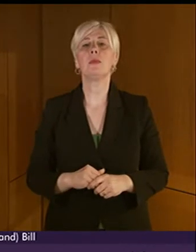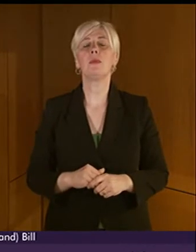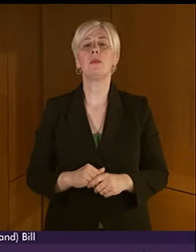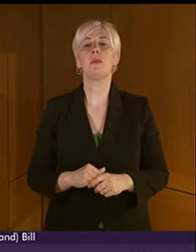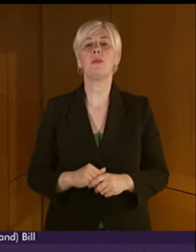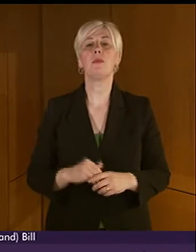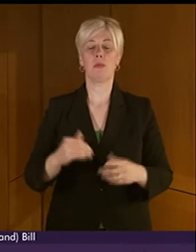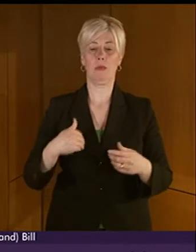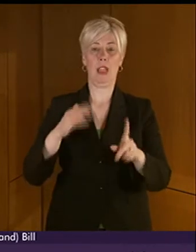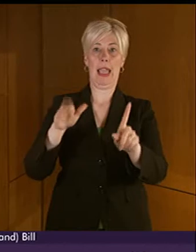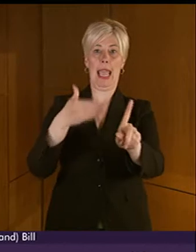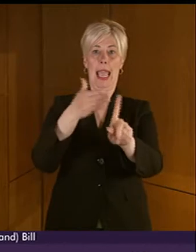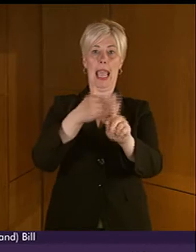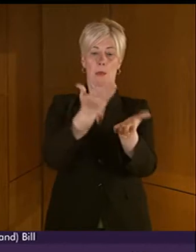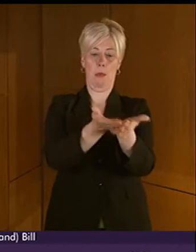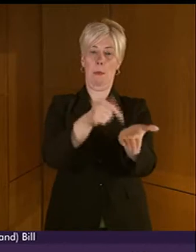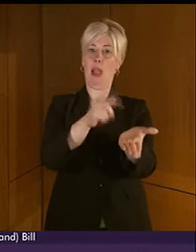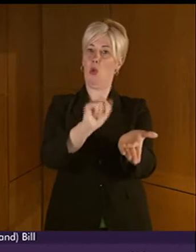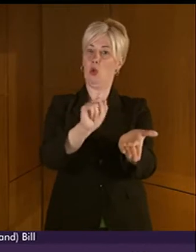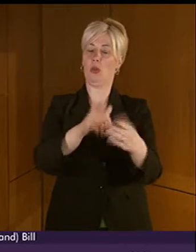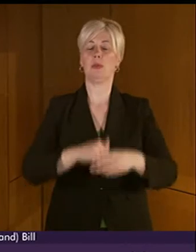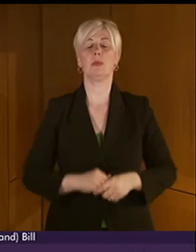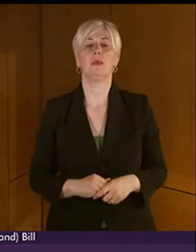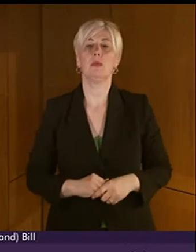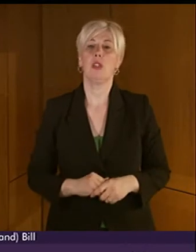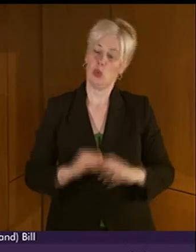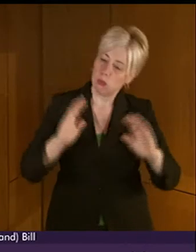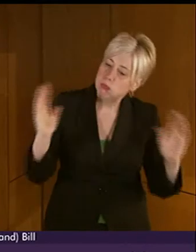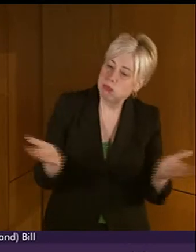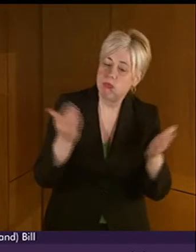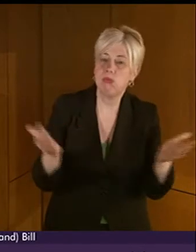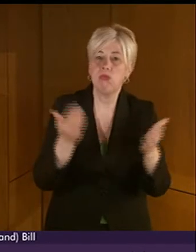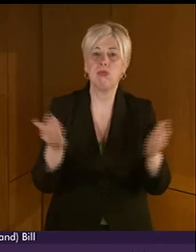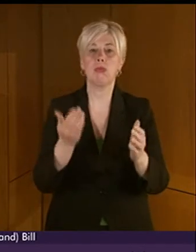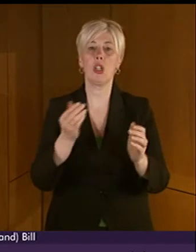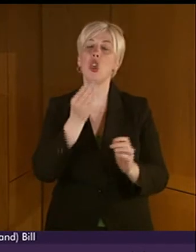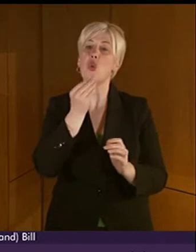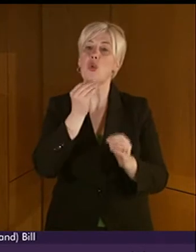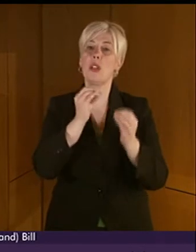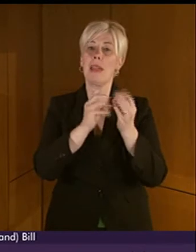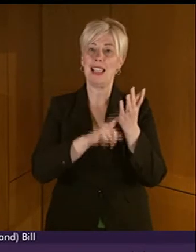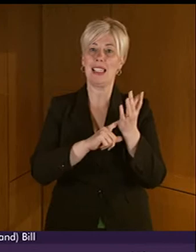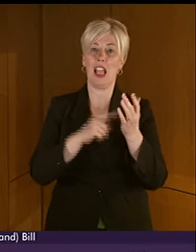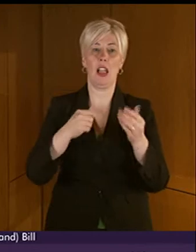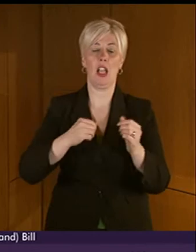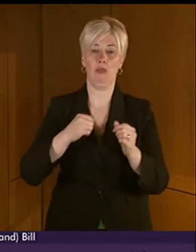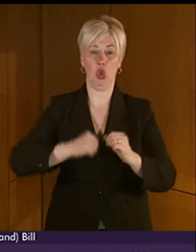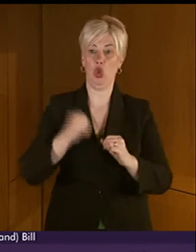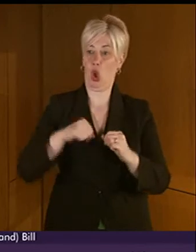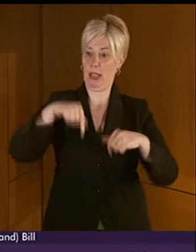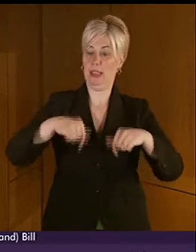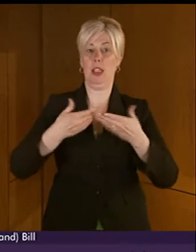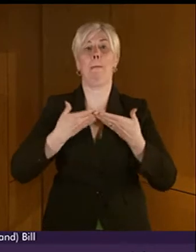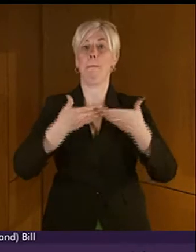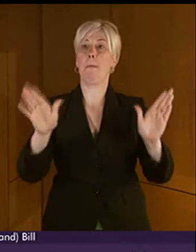of this bill is to encourage the use of BSL in Scottish public life and raise